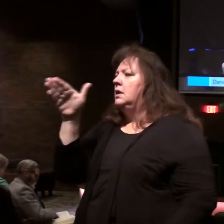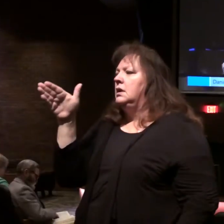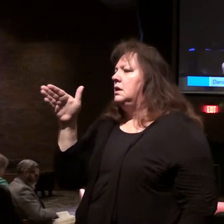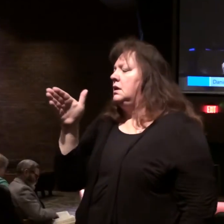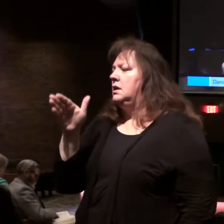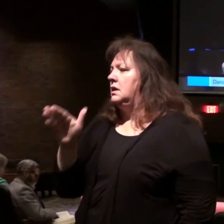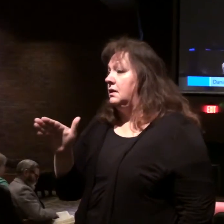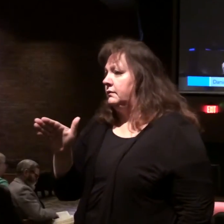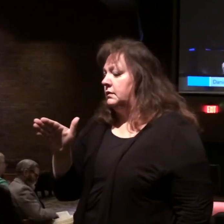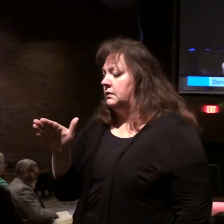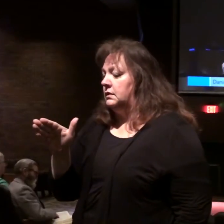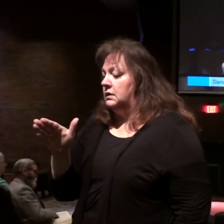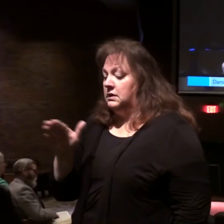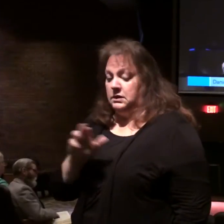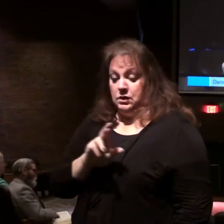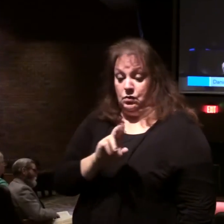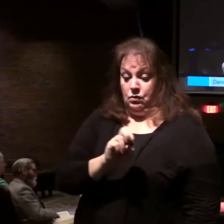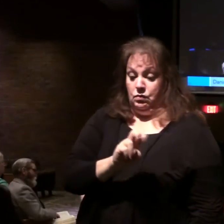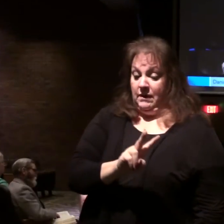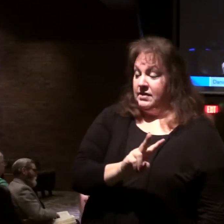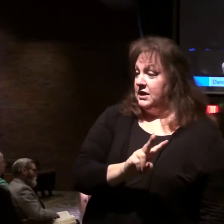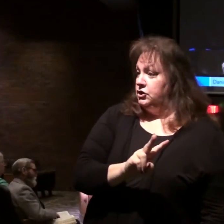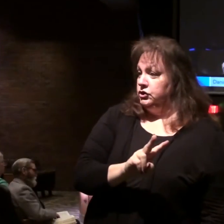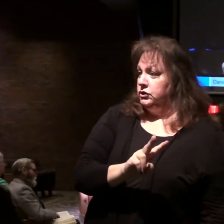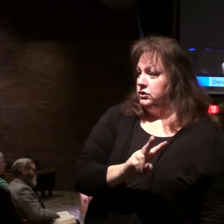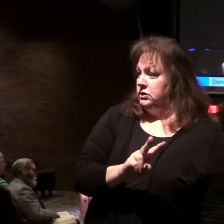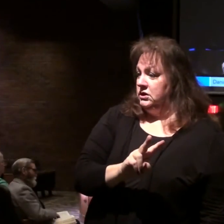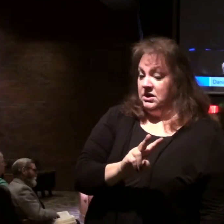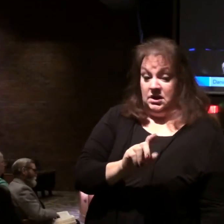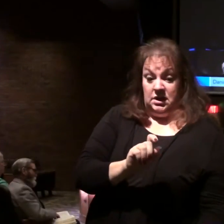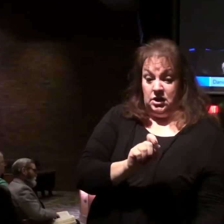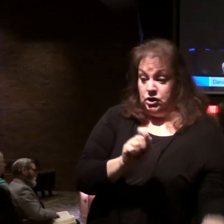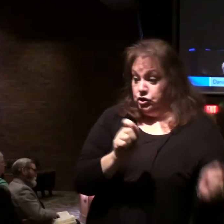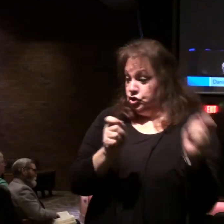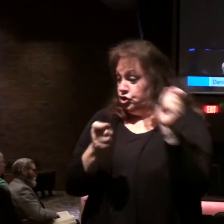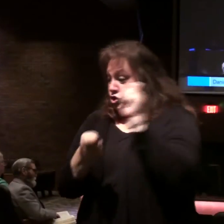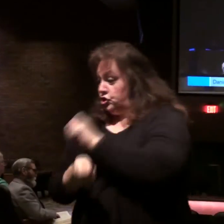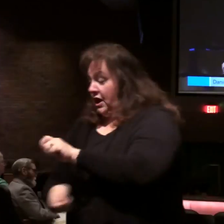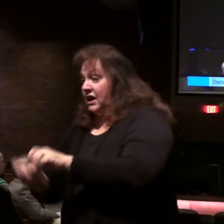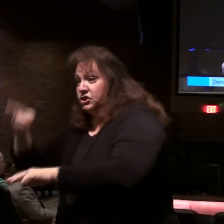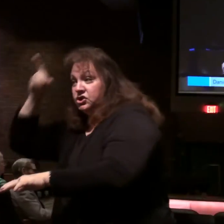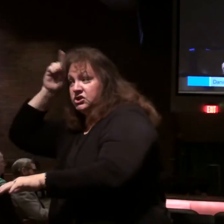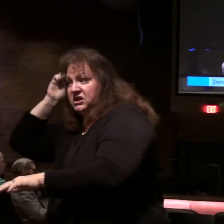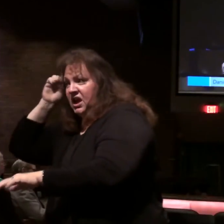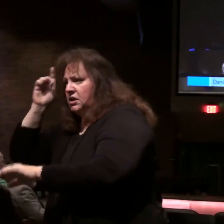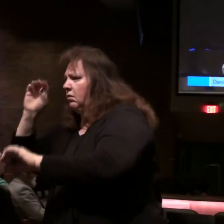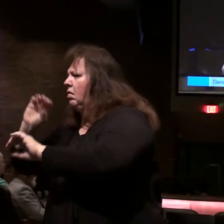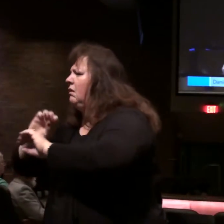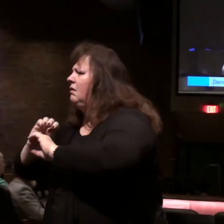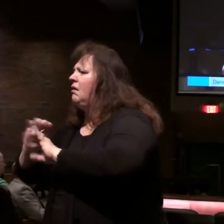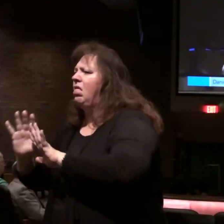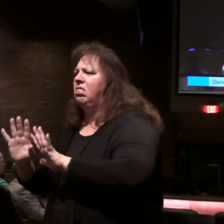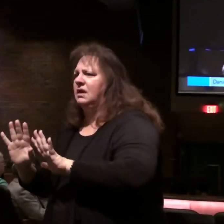I want you to know the book of Revelation does not change anything about this Old Testament prophecy.